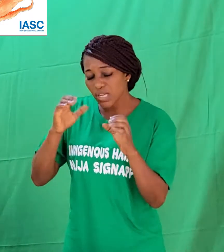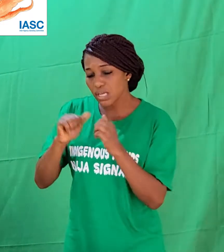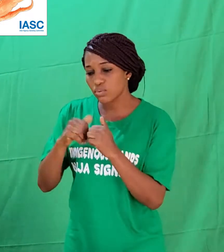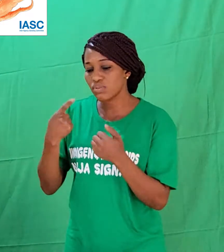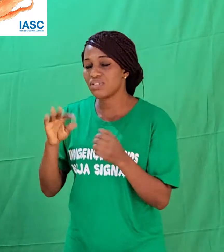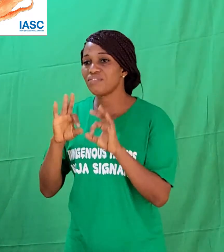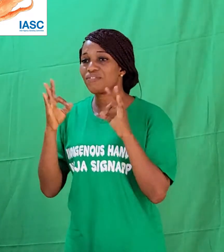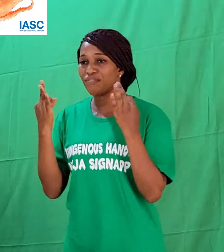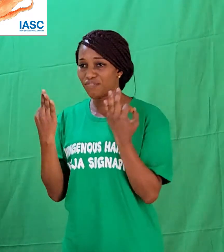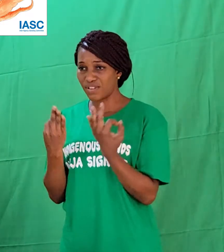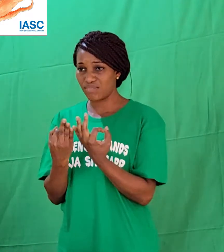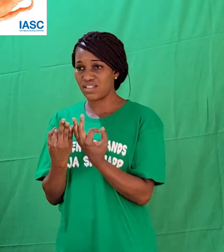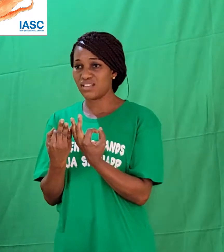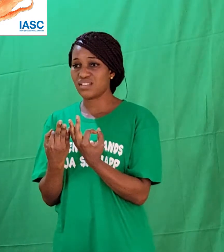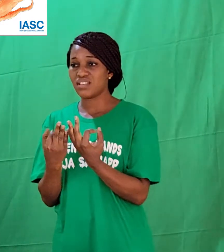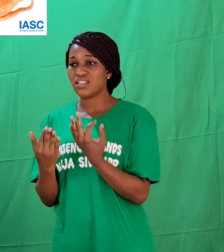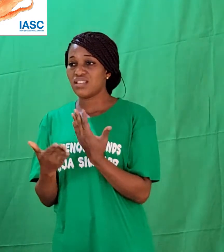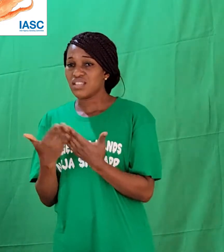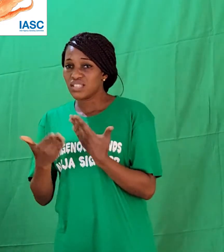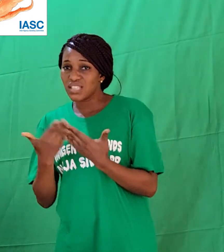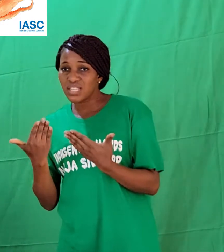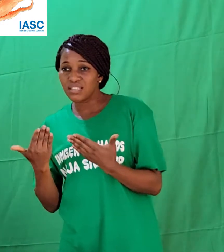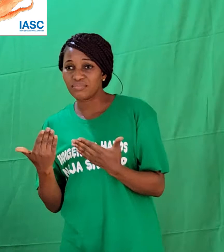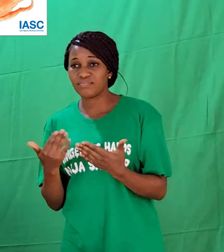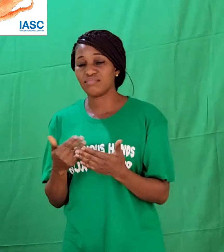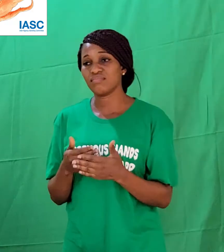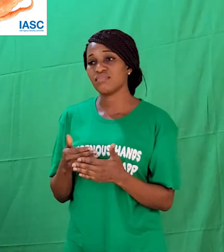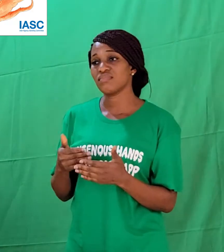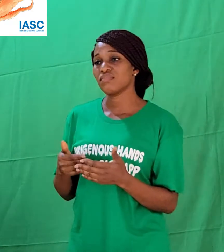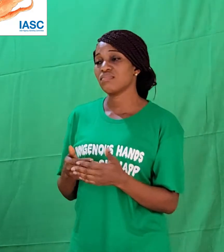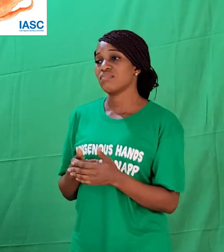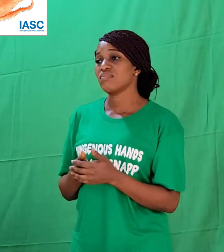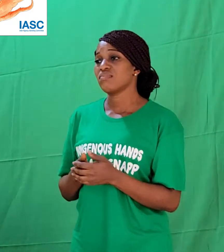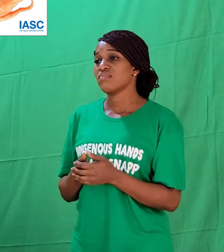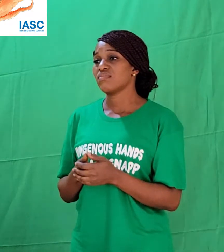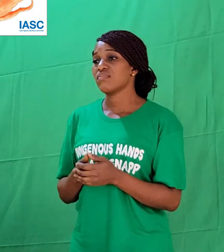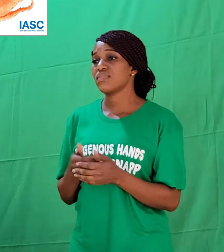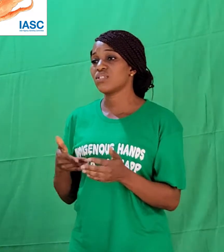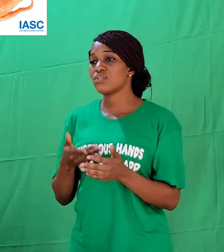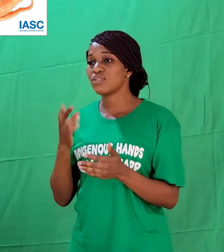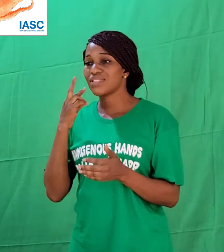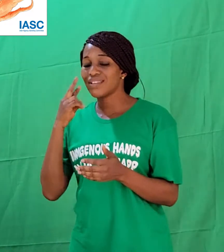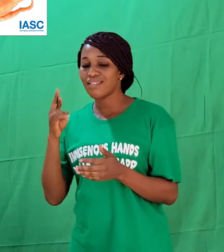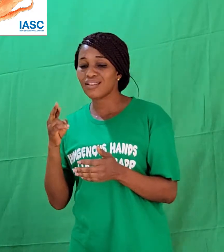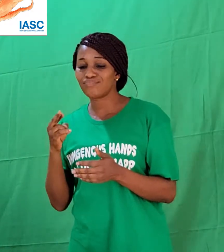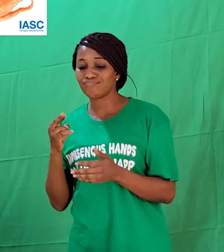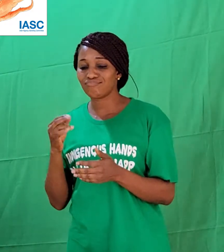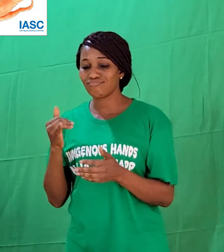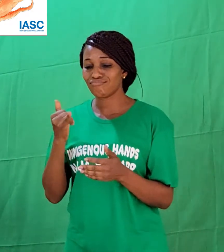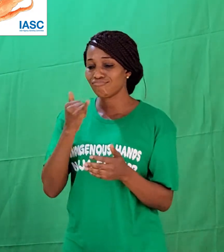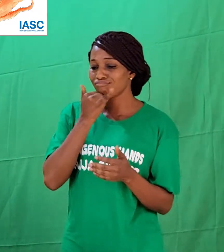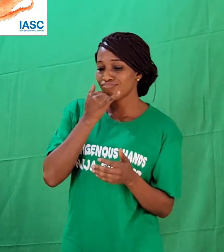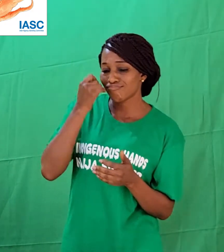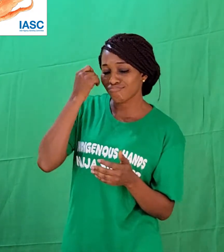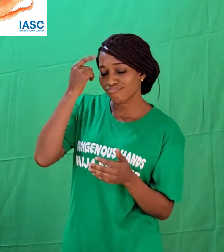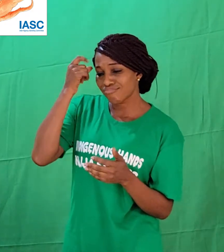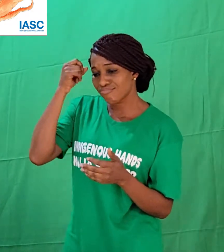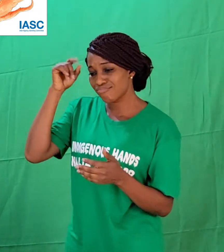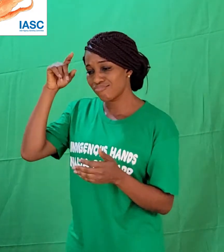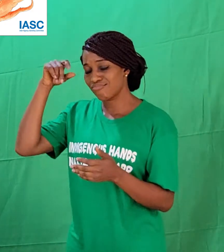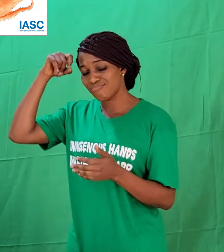The pieces are too much because there is a confliction of language variety that the Deaf children